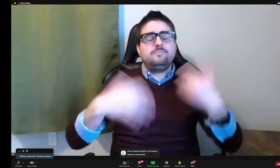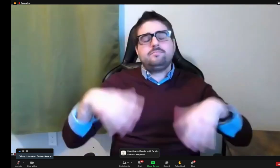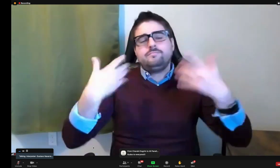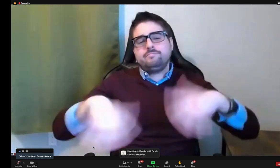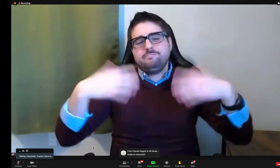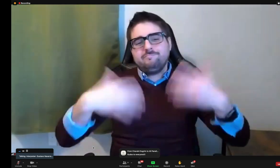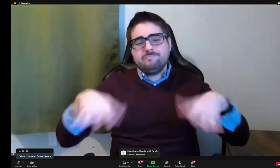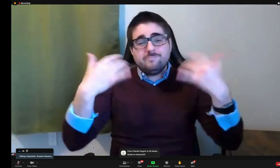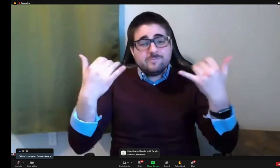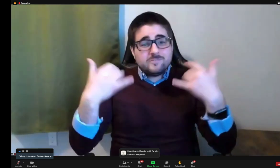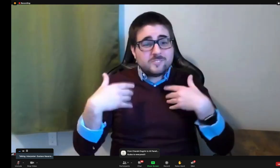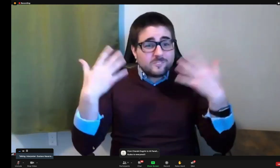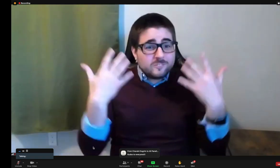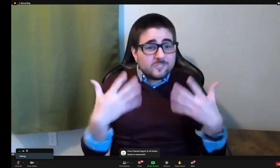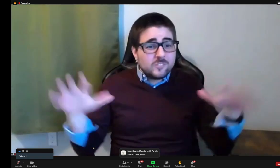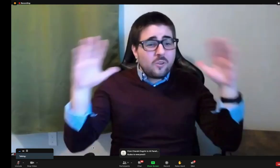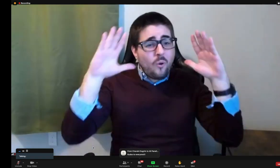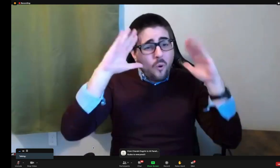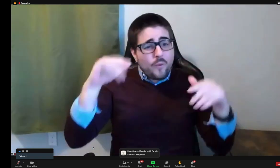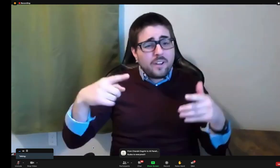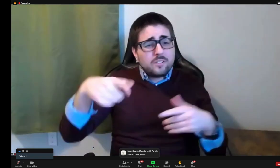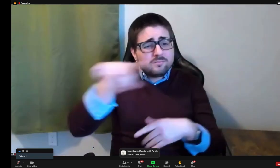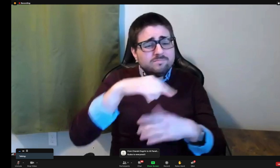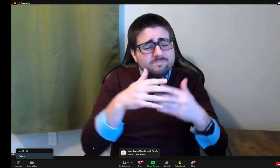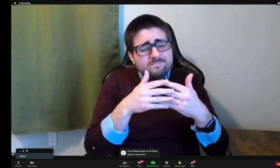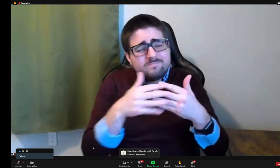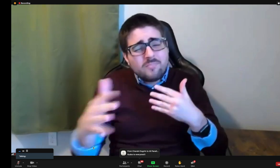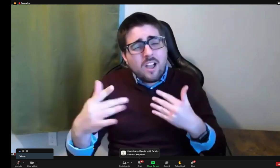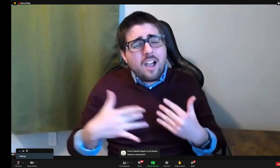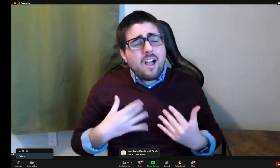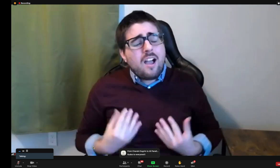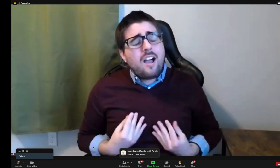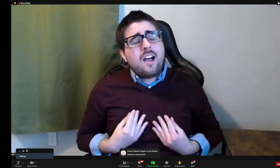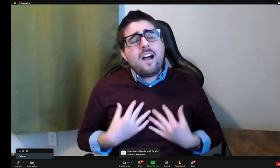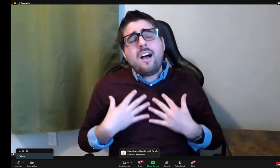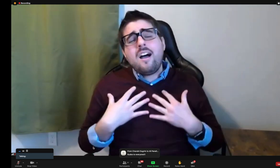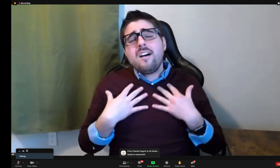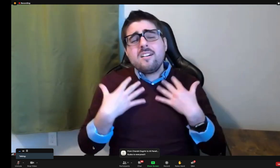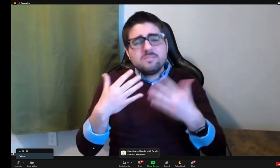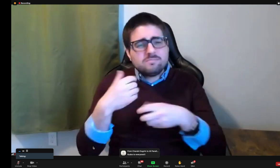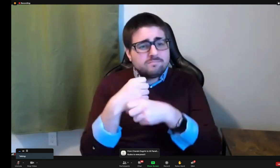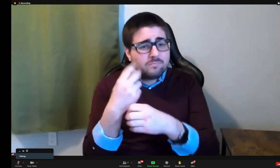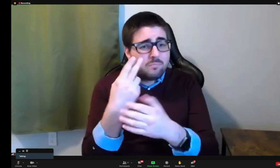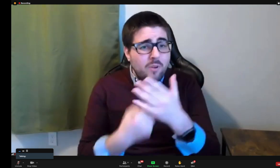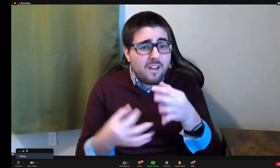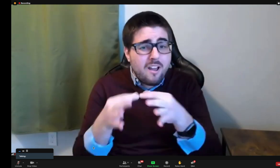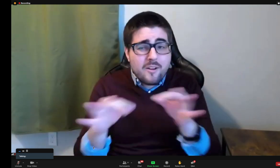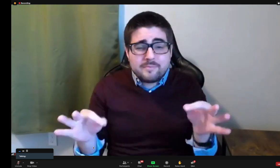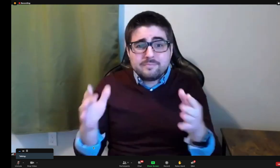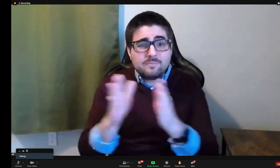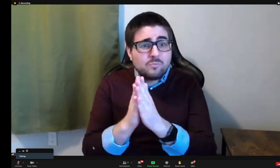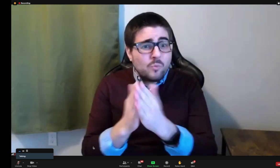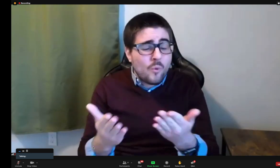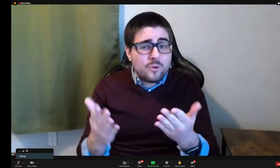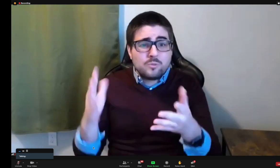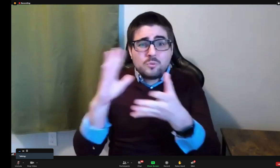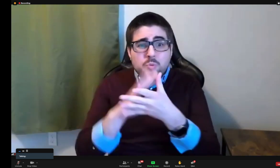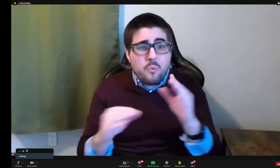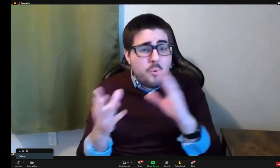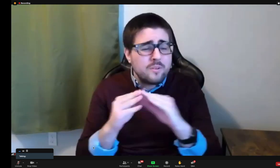This concludes our program. Hopefully you've enjoyed what we had to present on ASL Storybooks. Now we do have